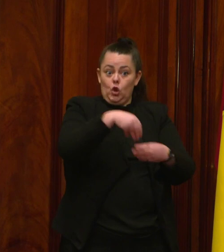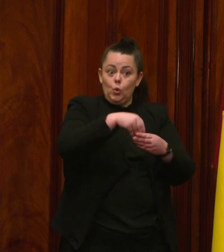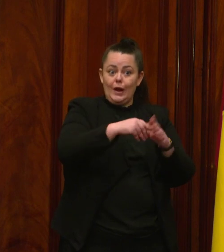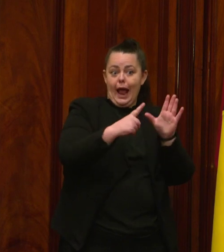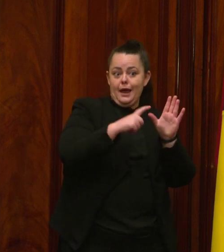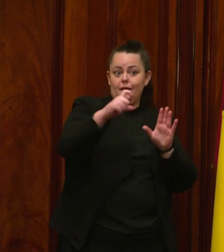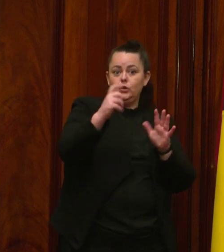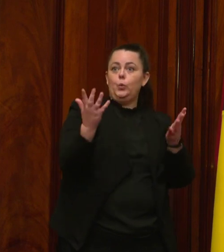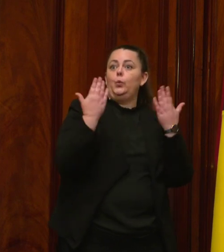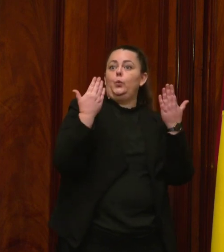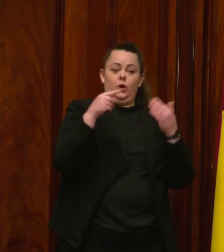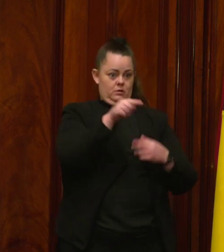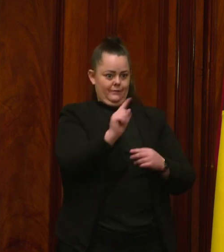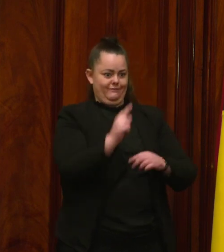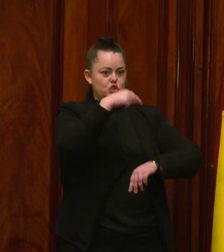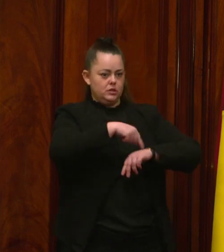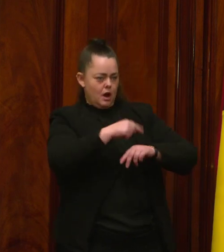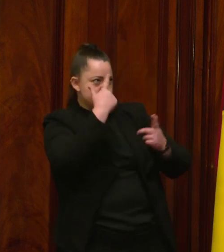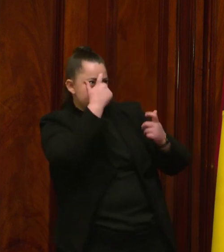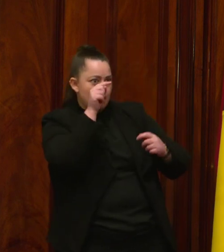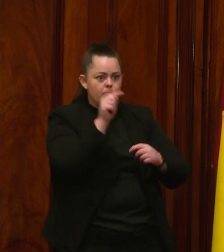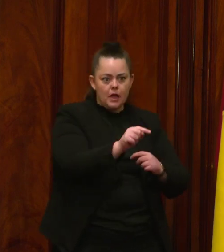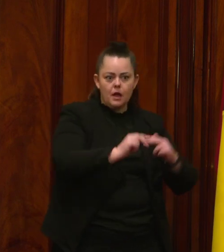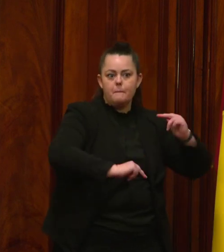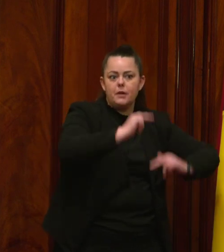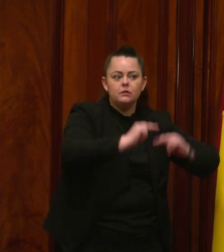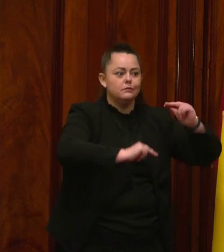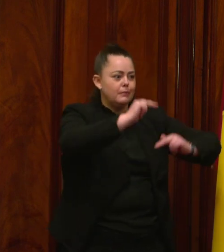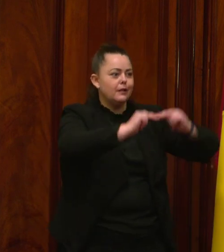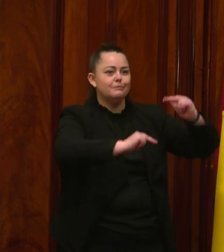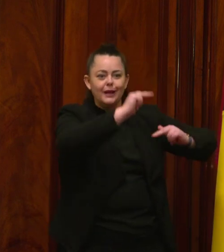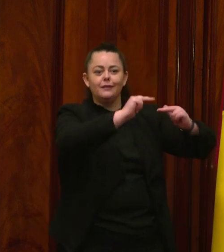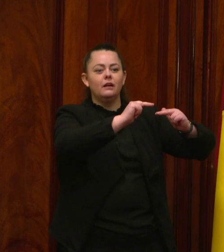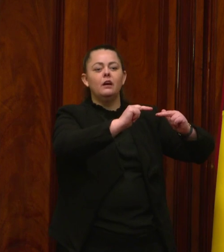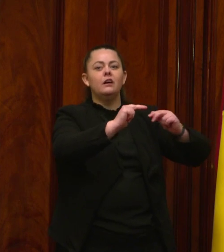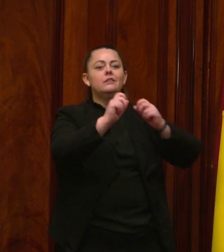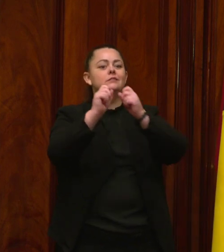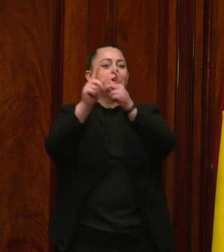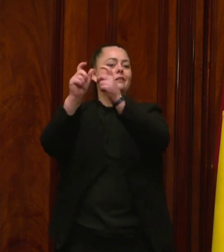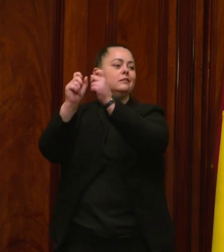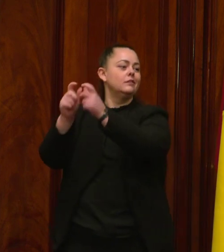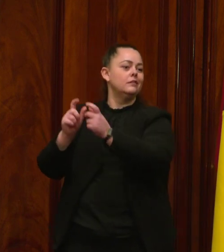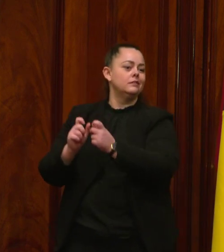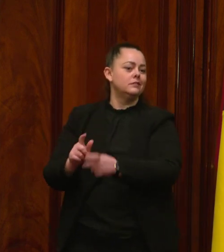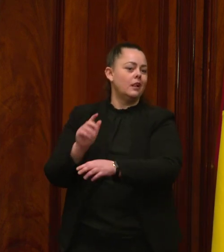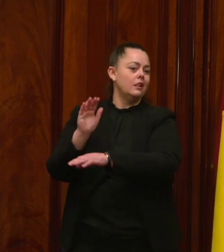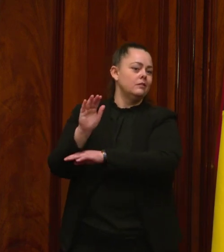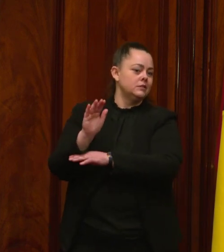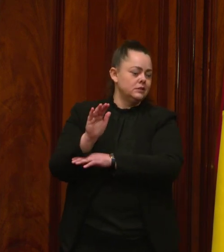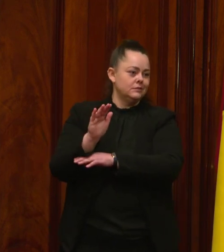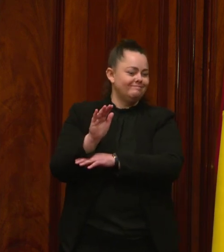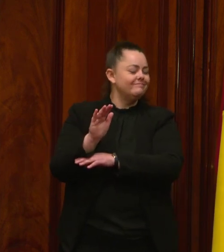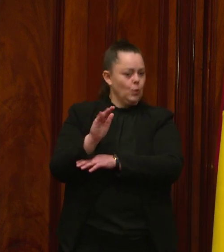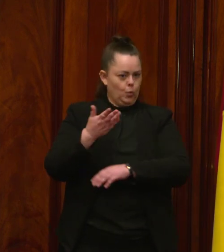The government plans to start building our public transport fleet locally, starting by building replacements for the ageing Tangarra fleet